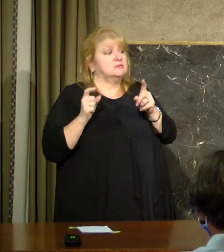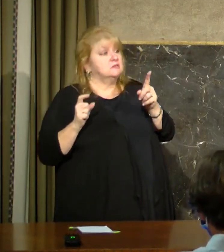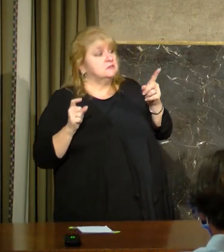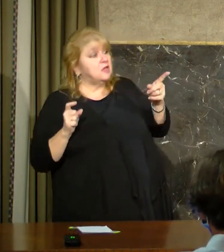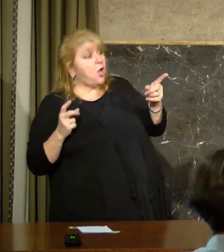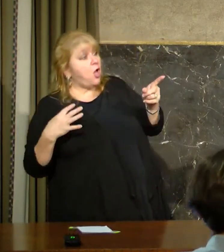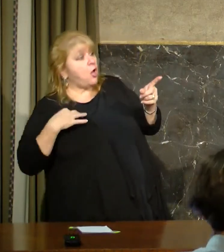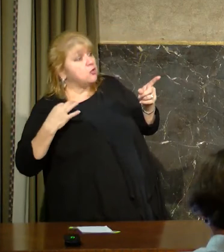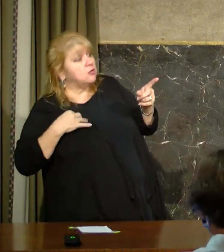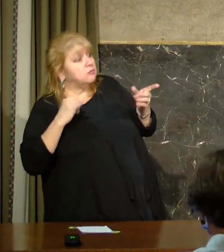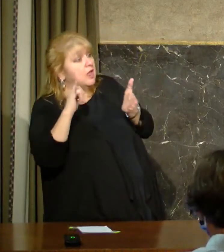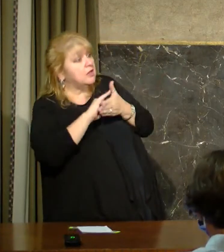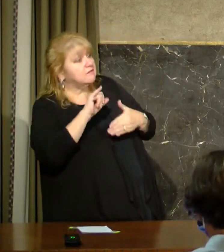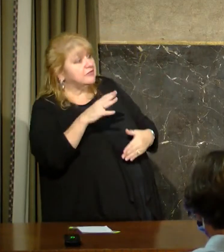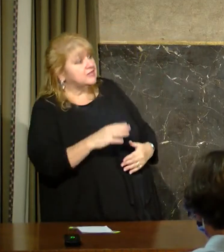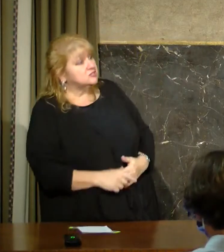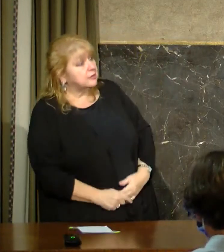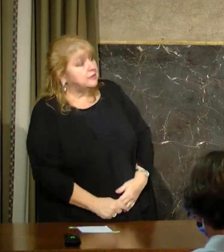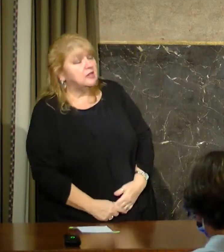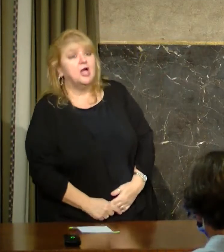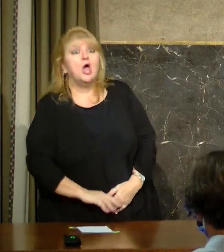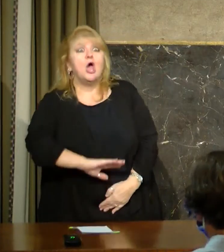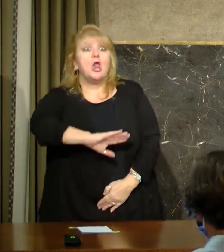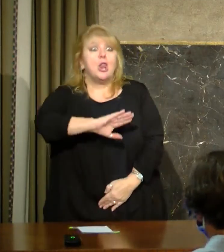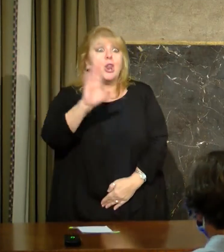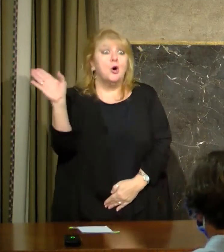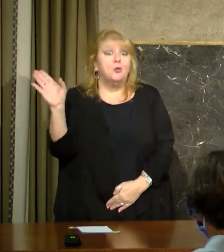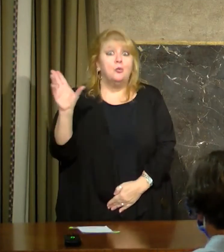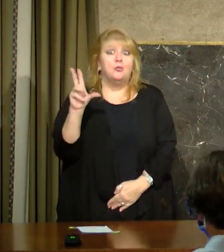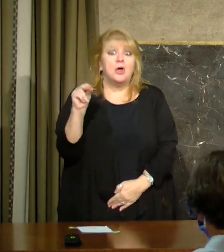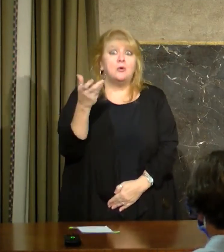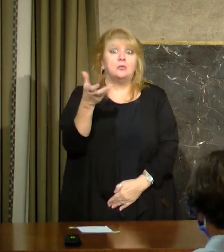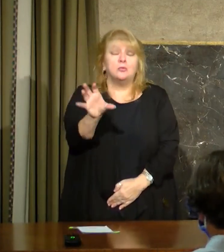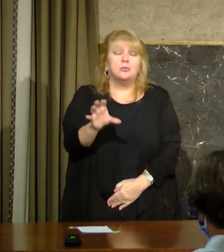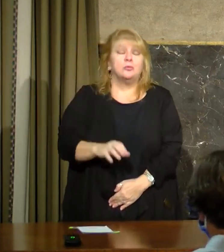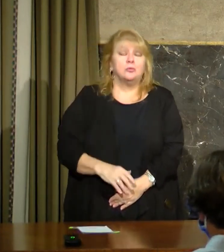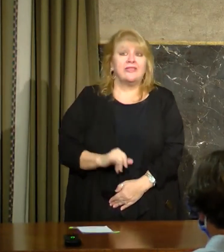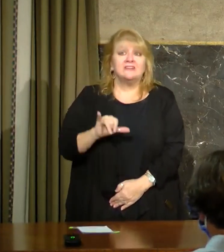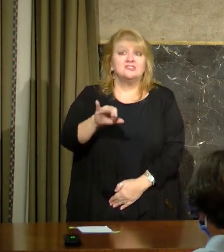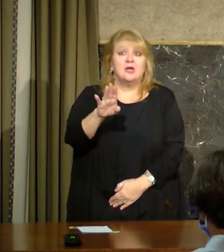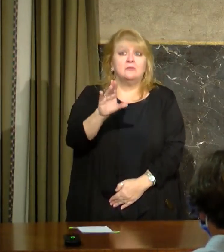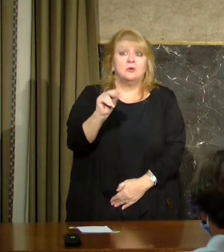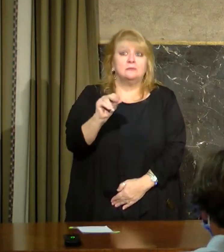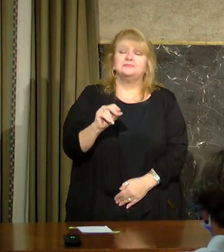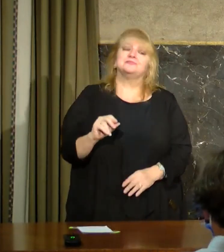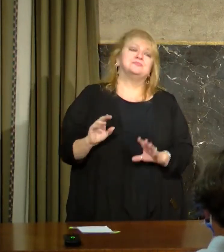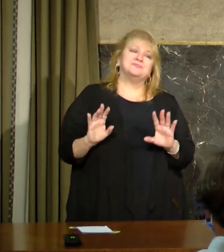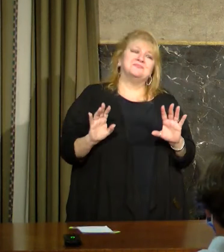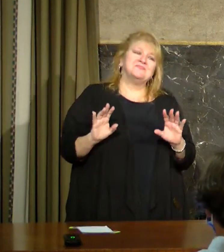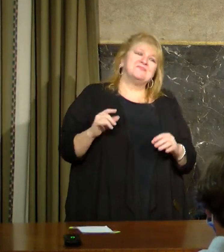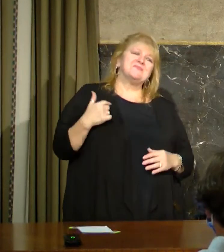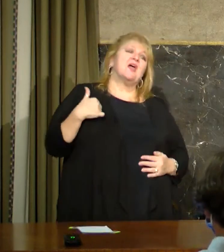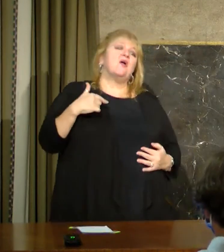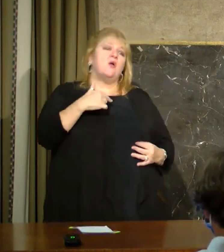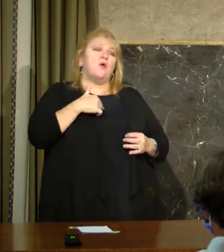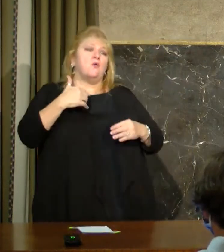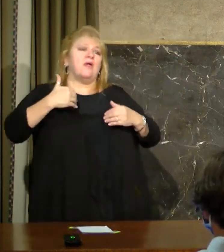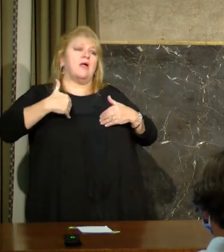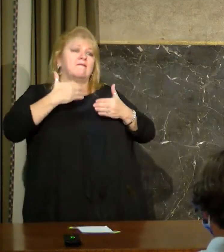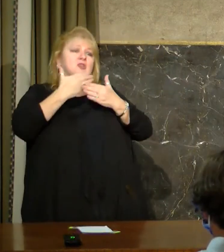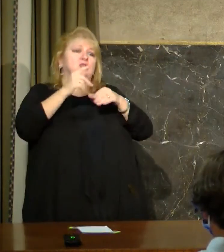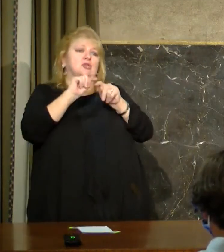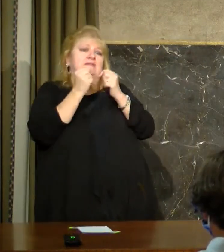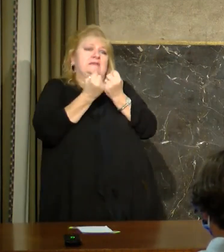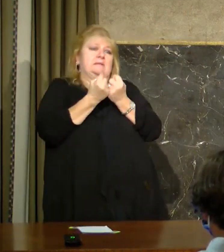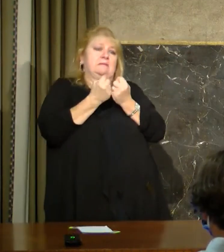Are applying for the job? No, not at You know, we have a very good team, and I've been dealing with